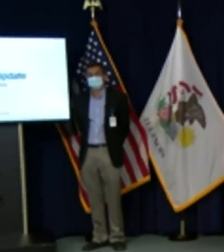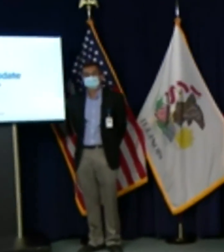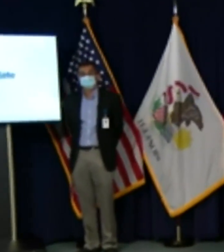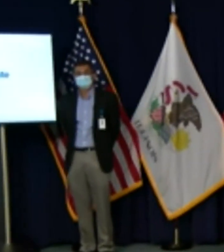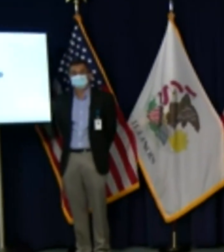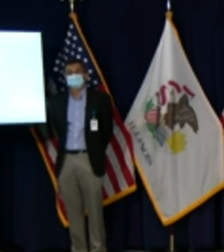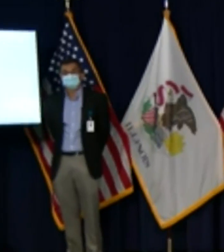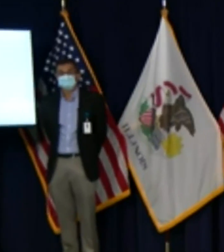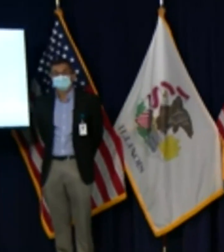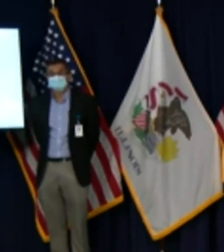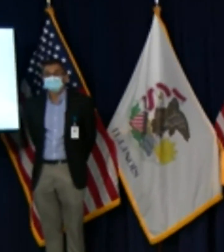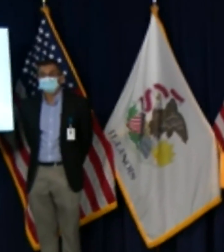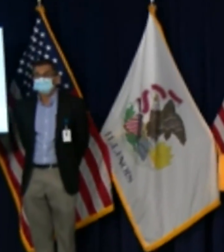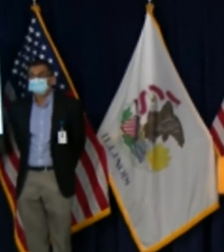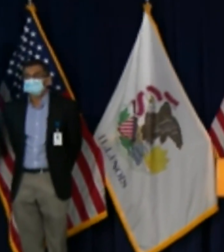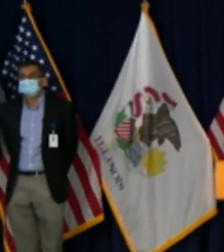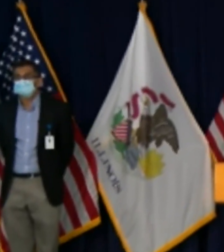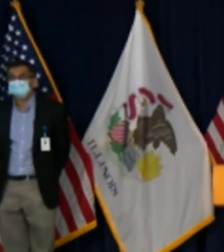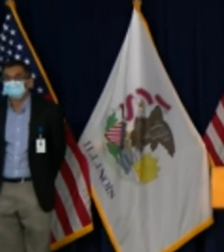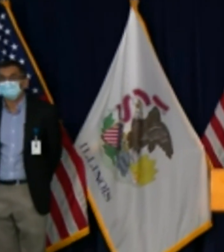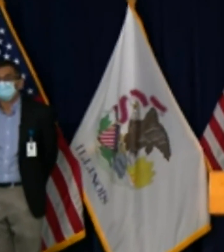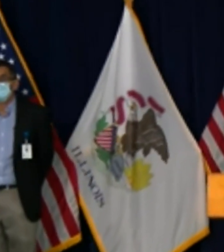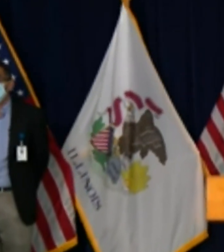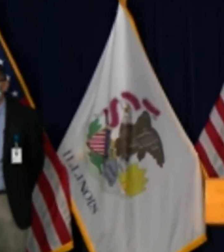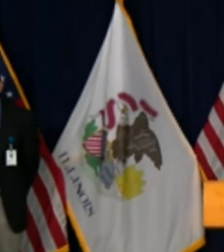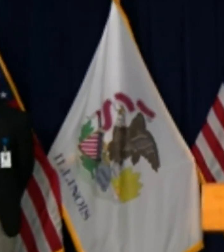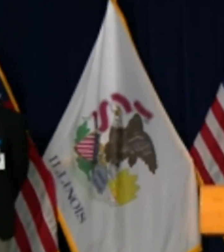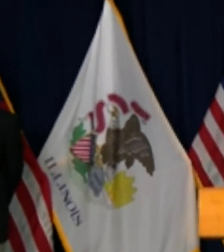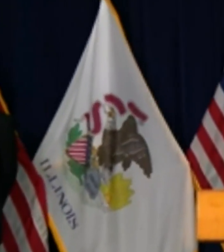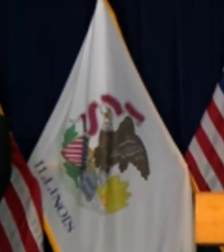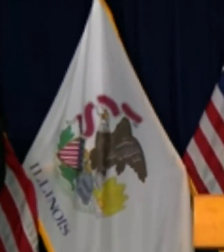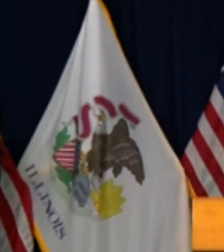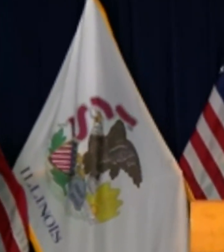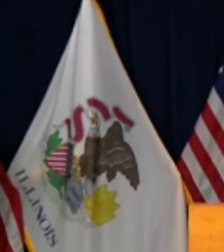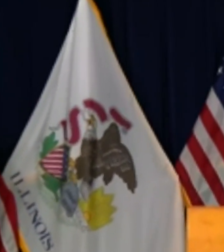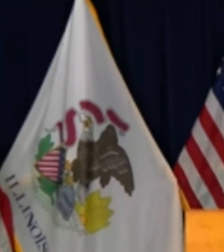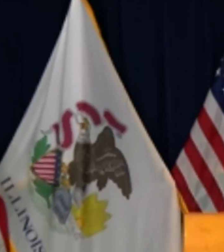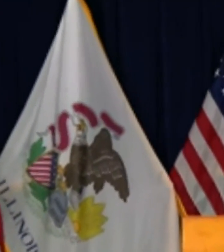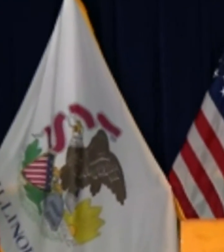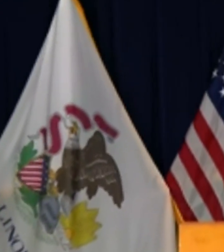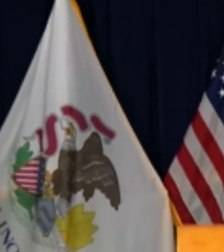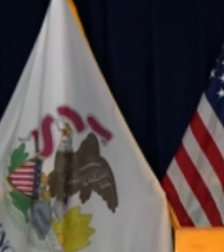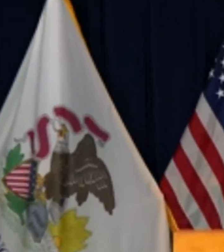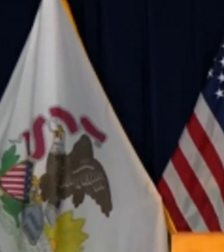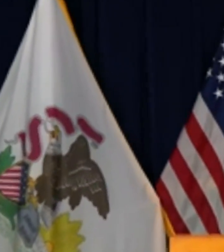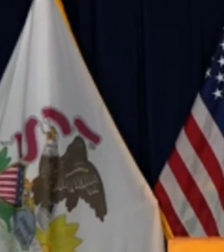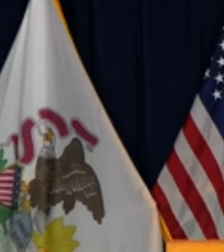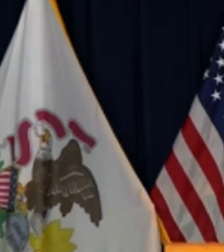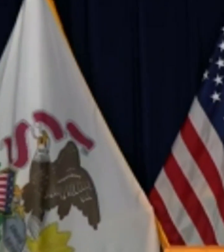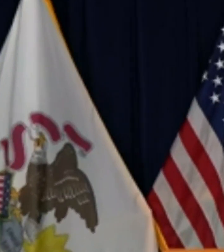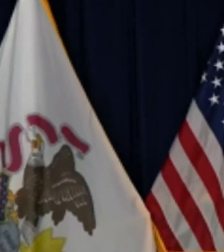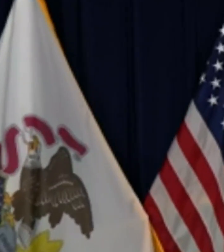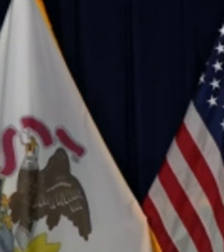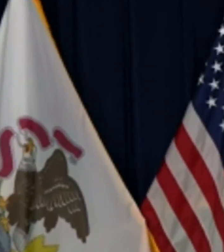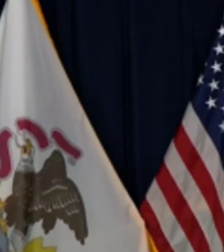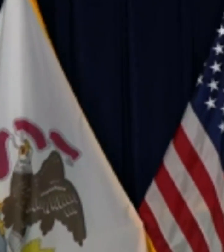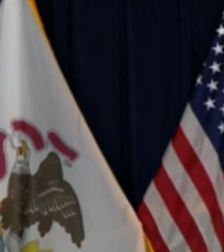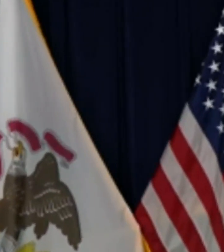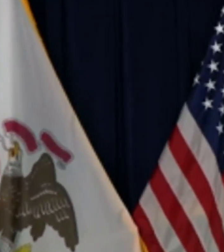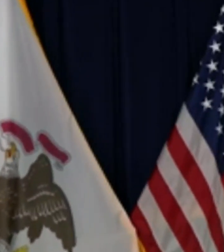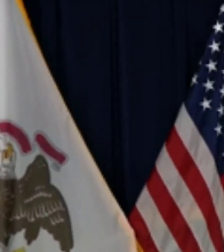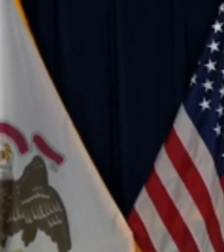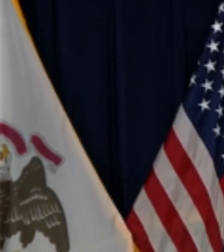mil pruebas heche para un total casi de más de 9.5 millones de pruebas aquí en illinois